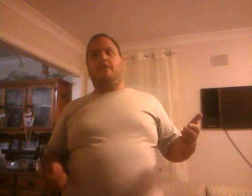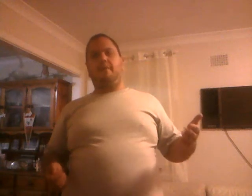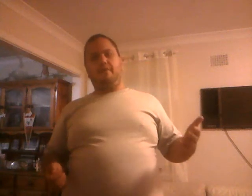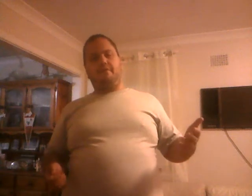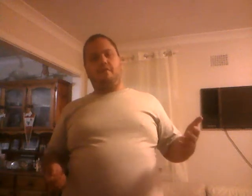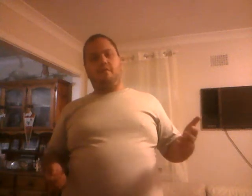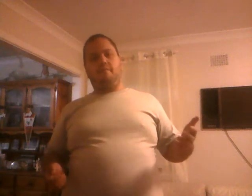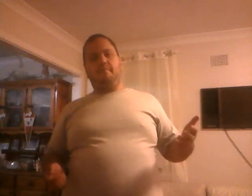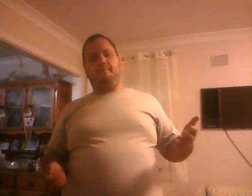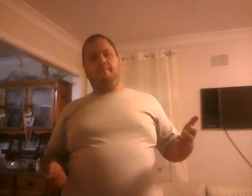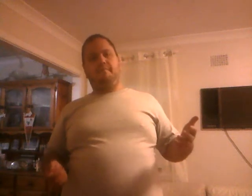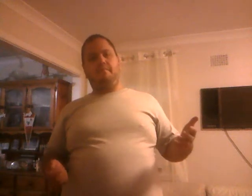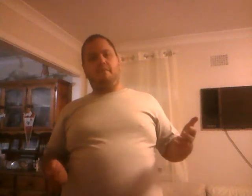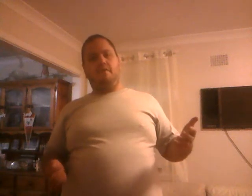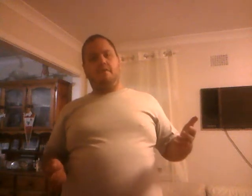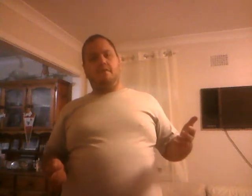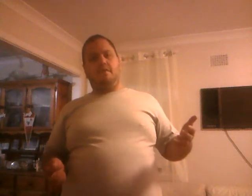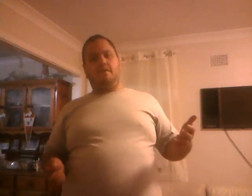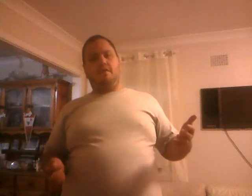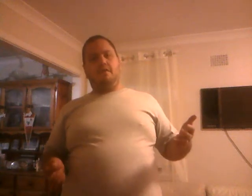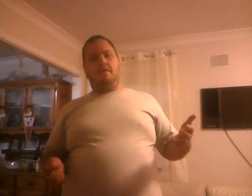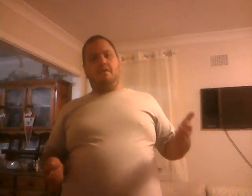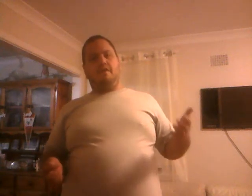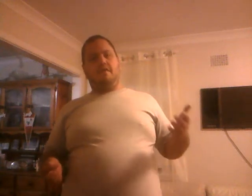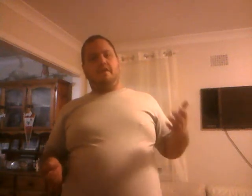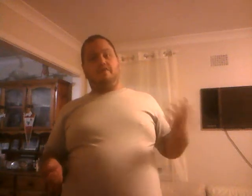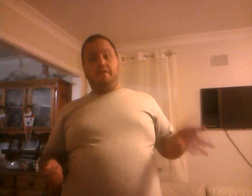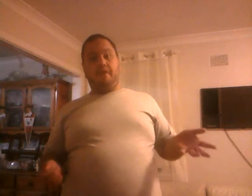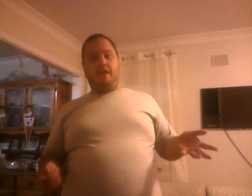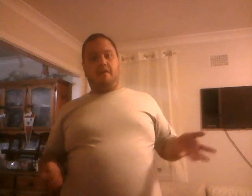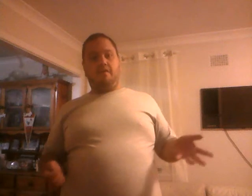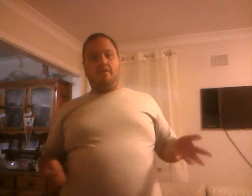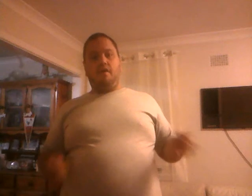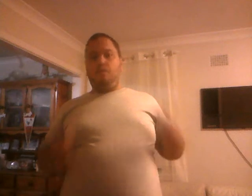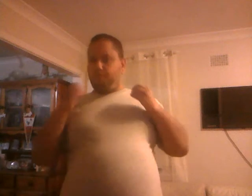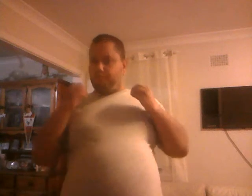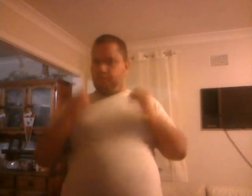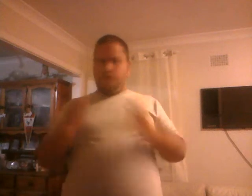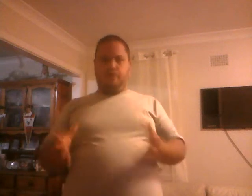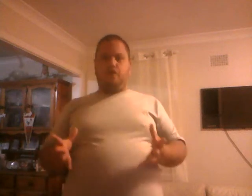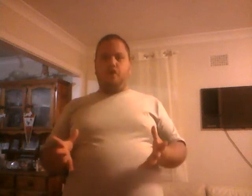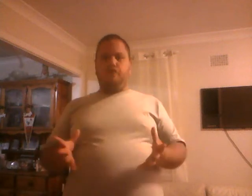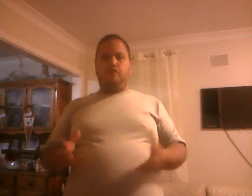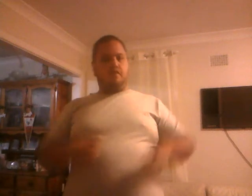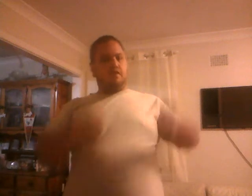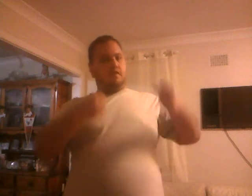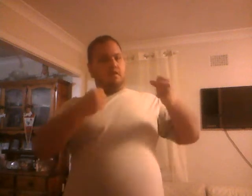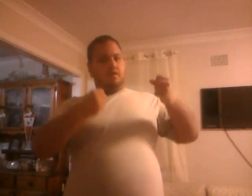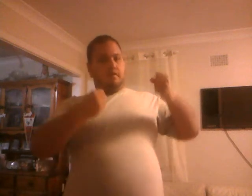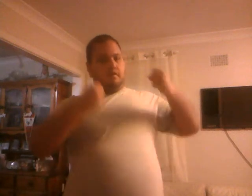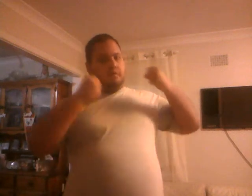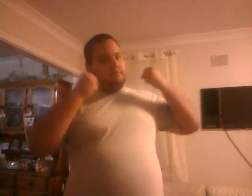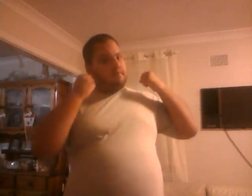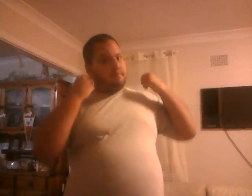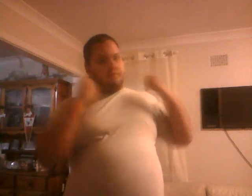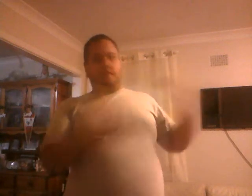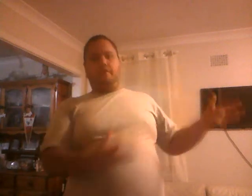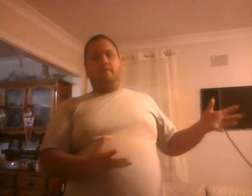Gamma from, uh, Street Fighter. Beautiful costumes. Beautiful